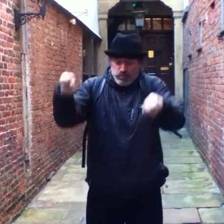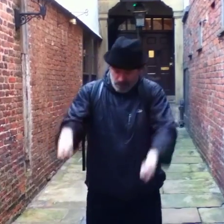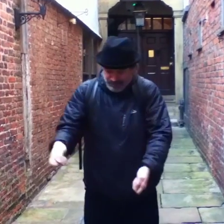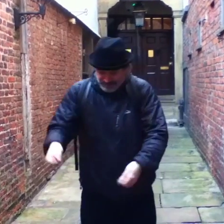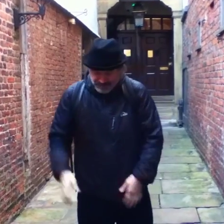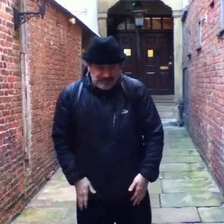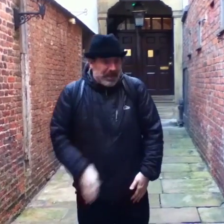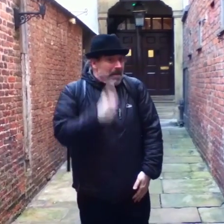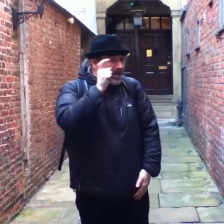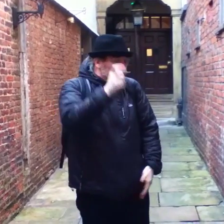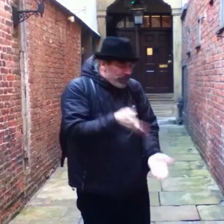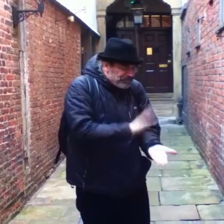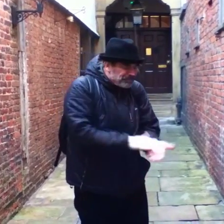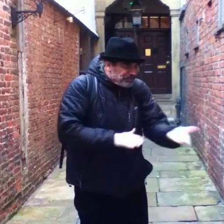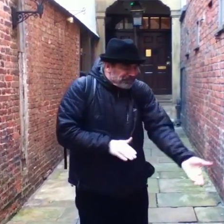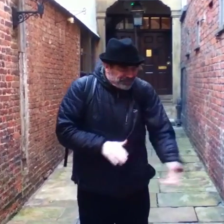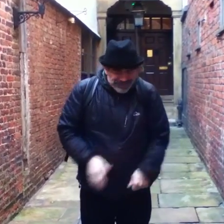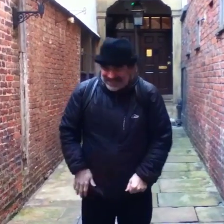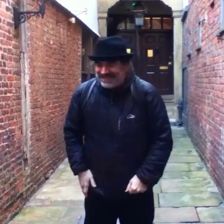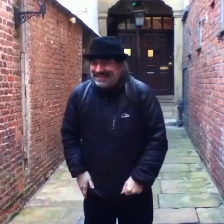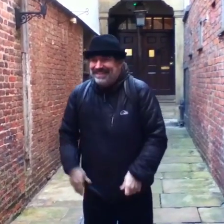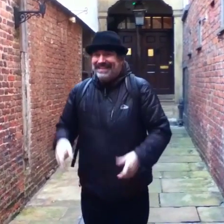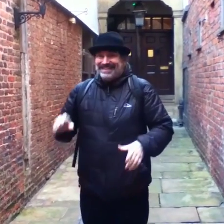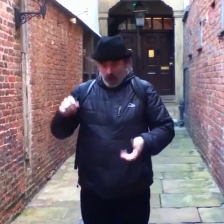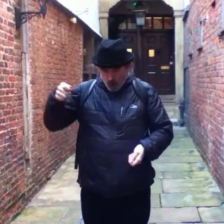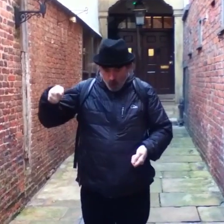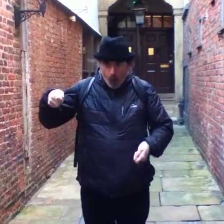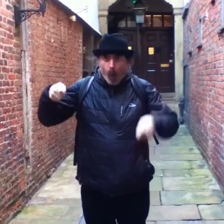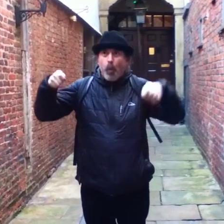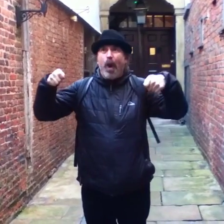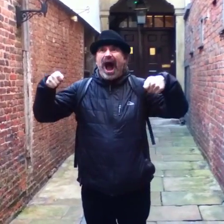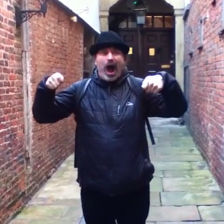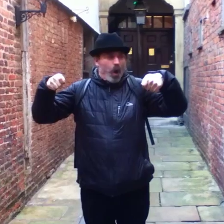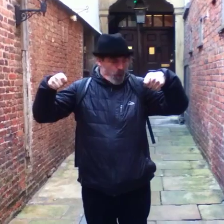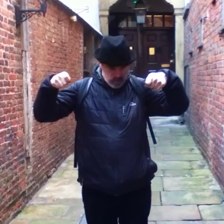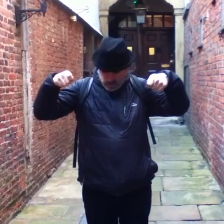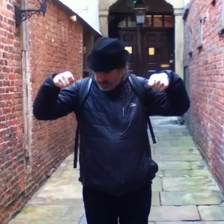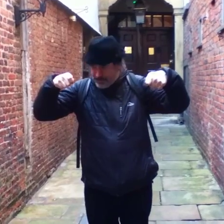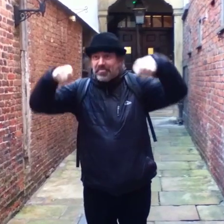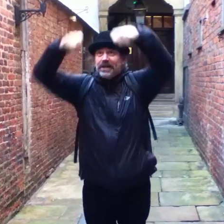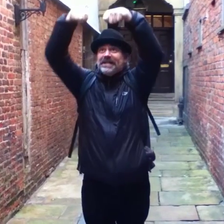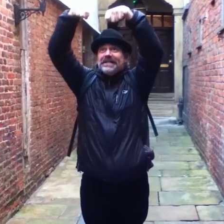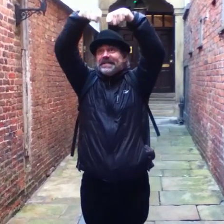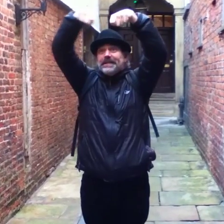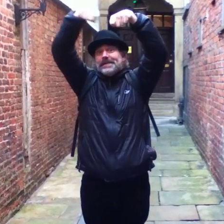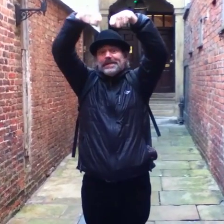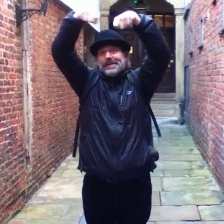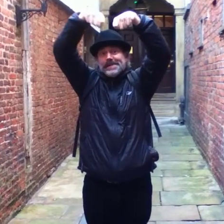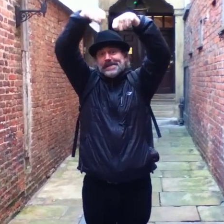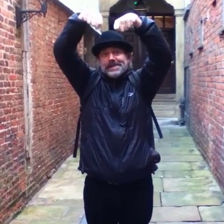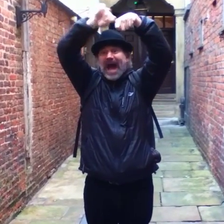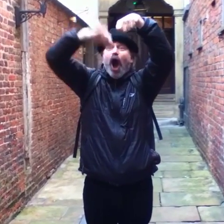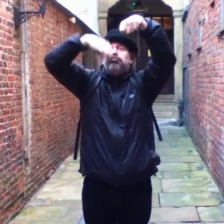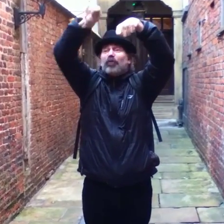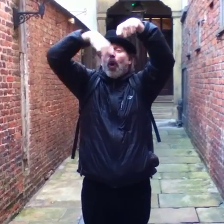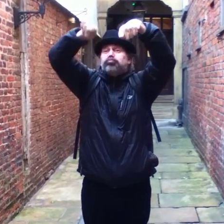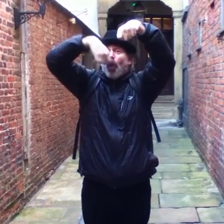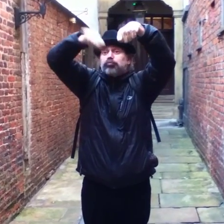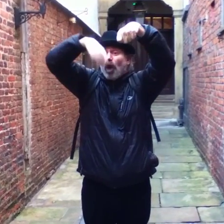Well, Daddy Juan brought the stacks over to the table, gave Marisol her short stack, and gave Douglas his tallest stack in the world.